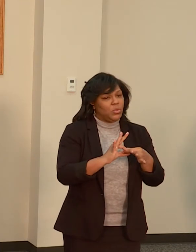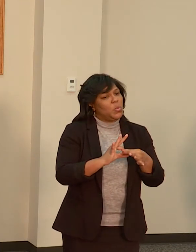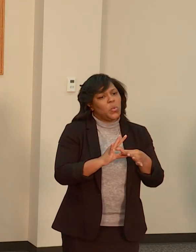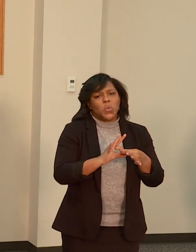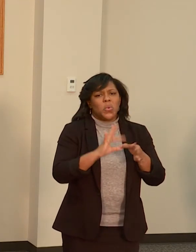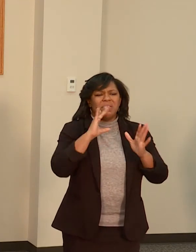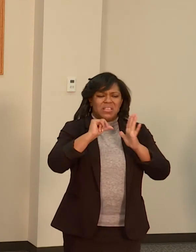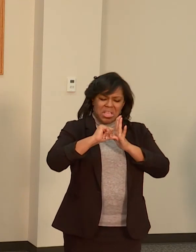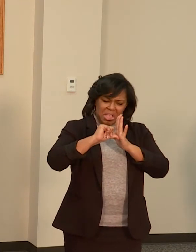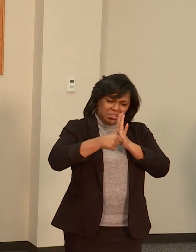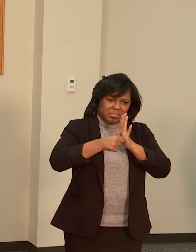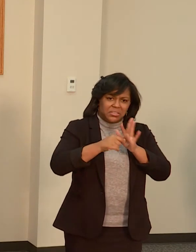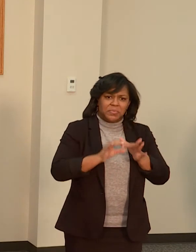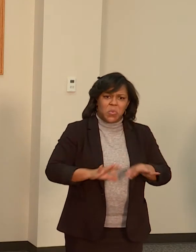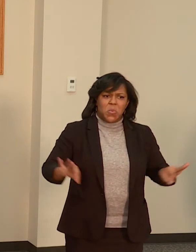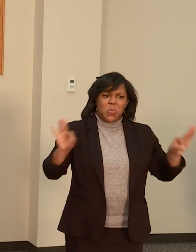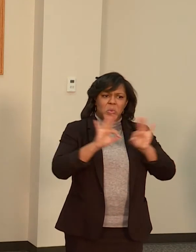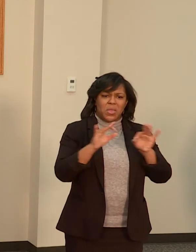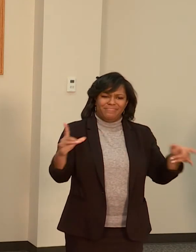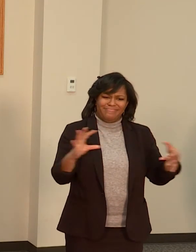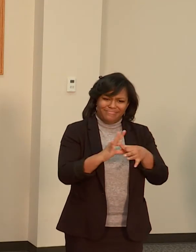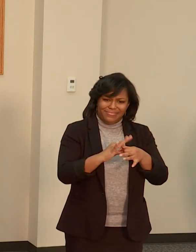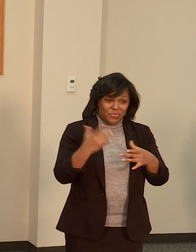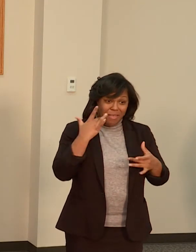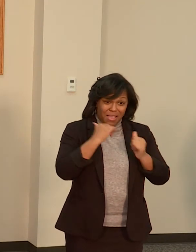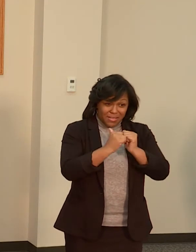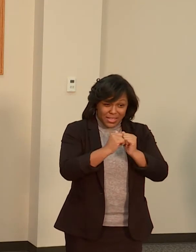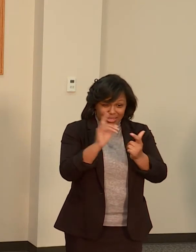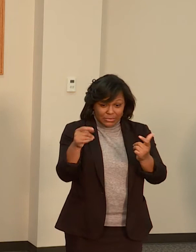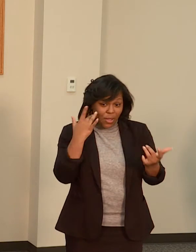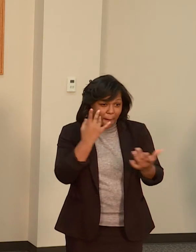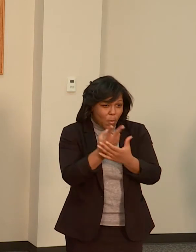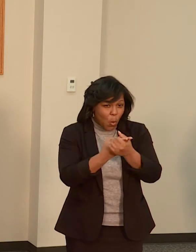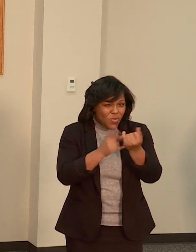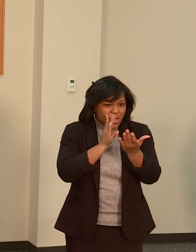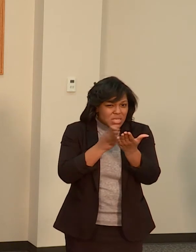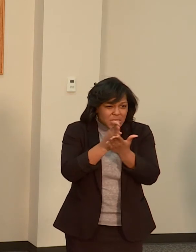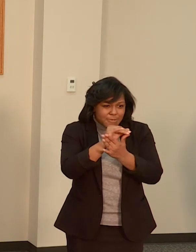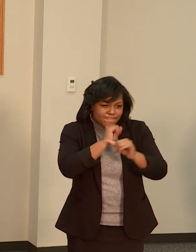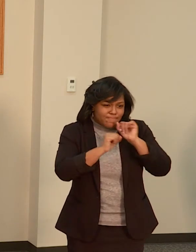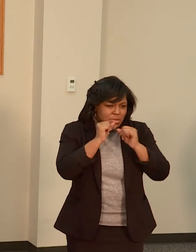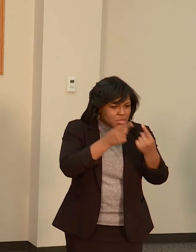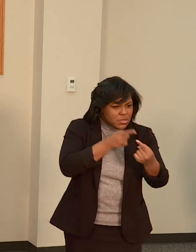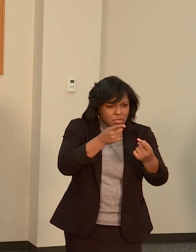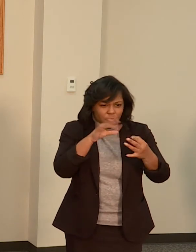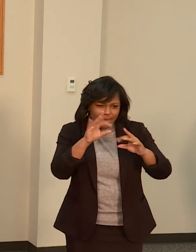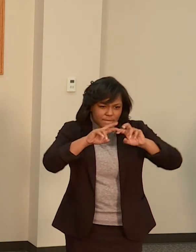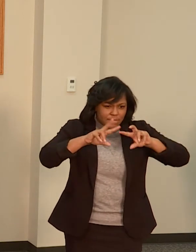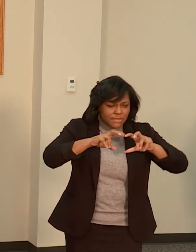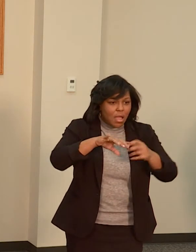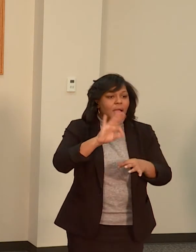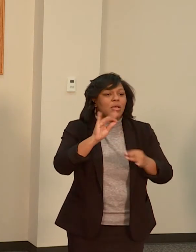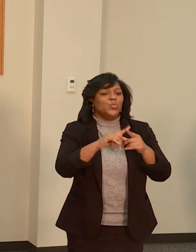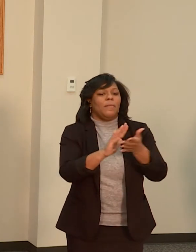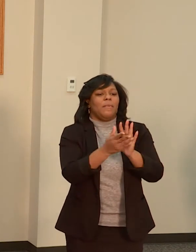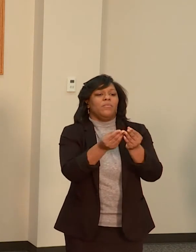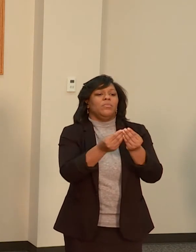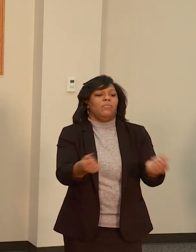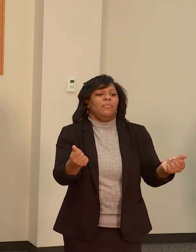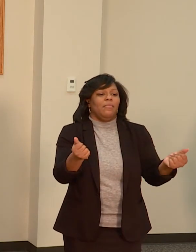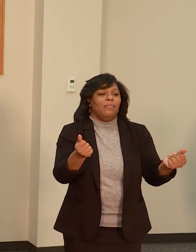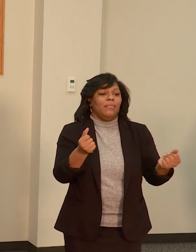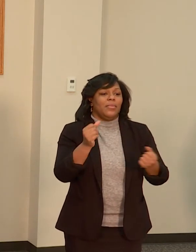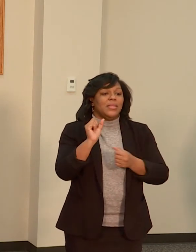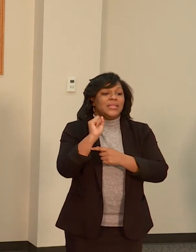a challenging world and finding solutions that are helping provide stability. Stability, a very simple word,